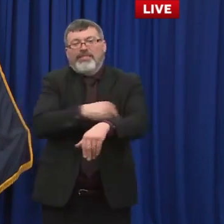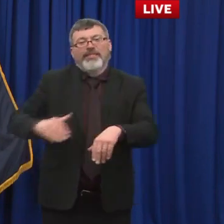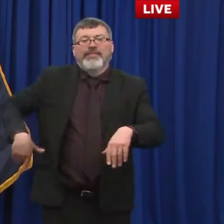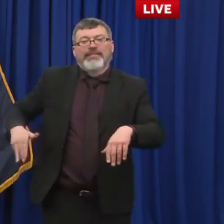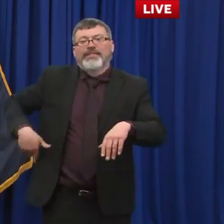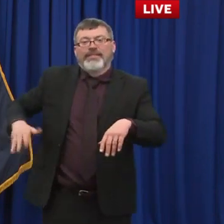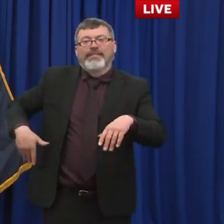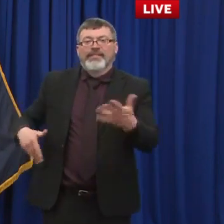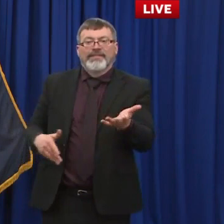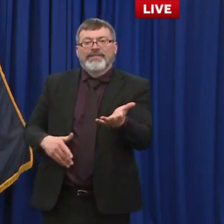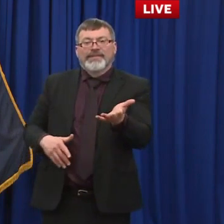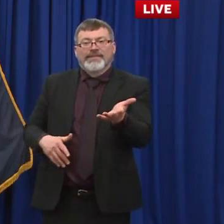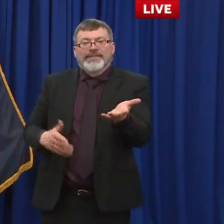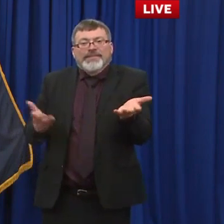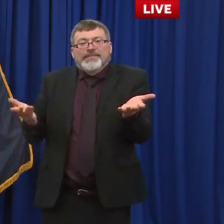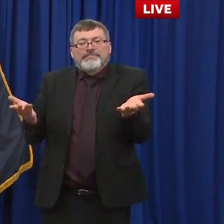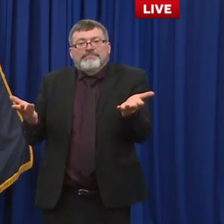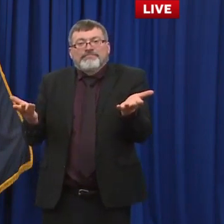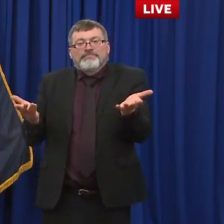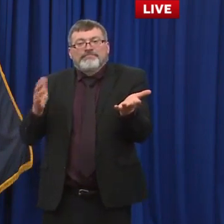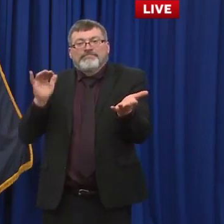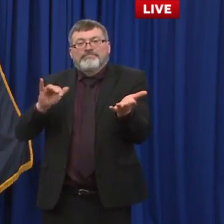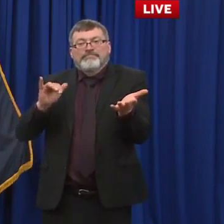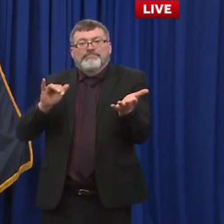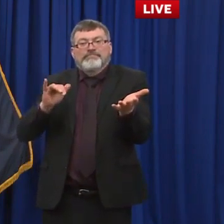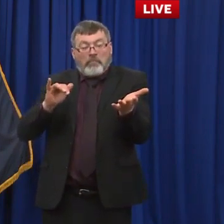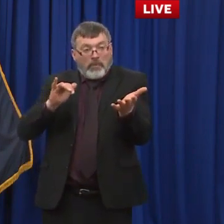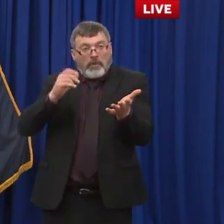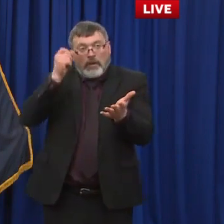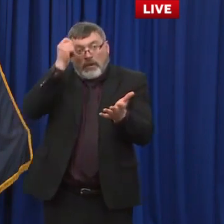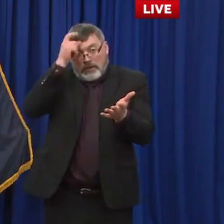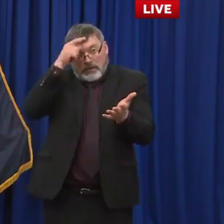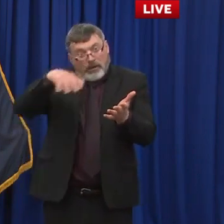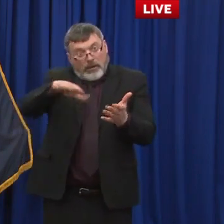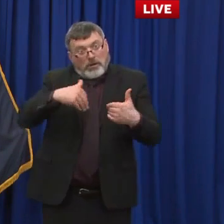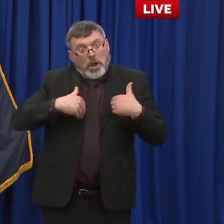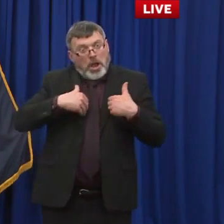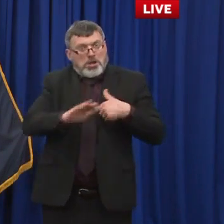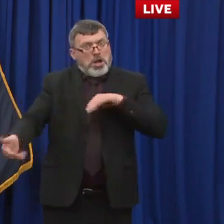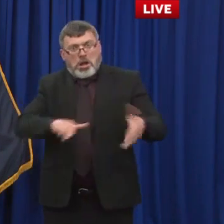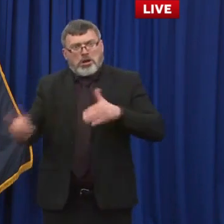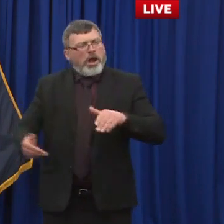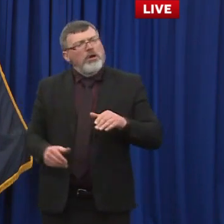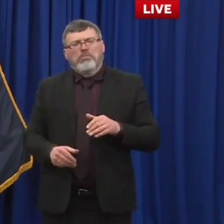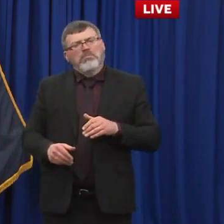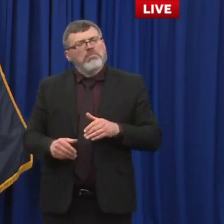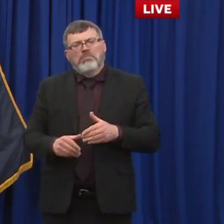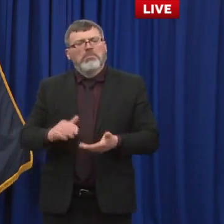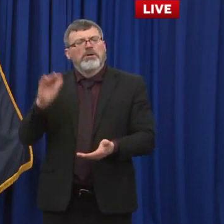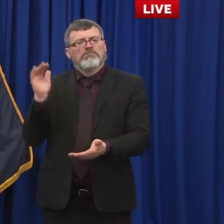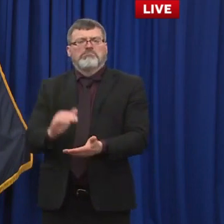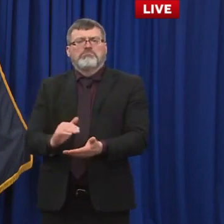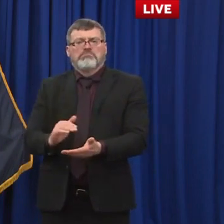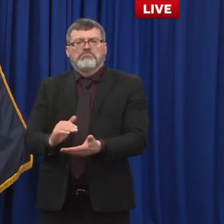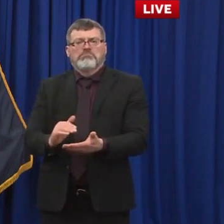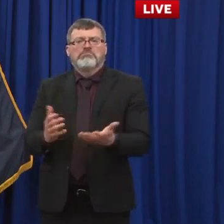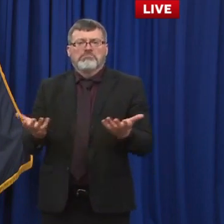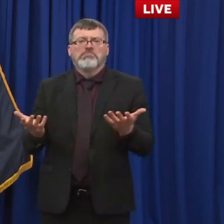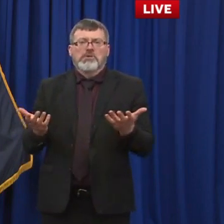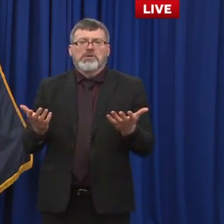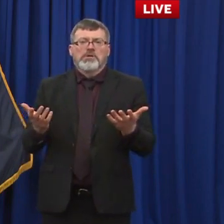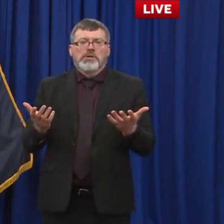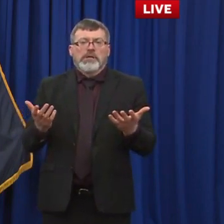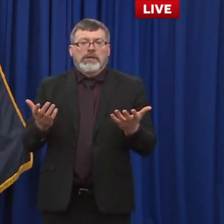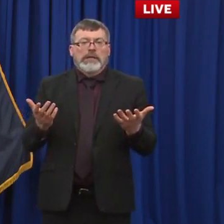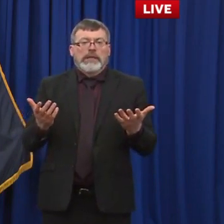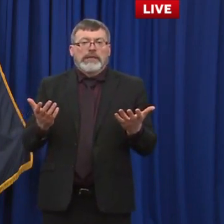right now and so if we have to get a bump um hopefully it's in it's in that that population if they haven't chose to vaccinate themselves by now um you